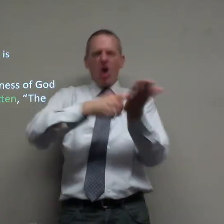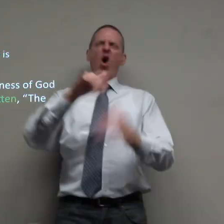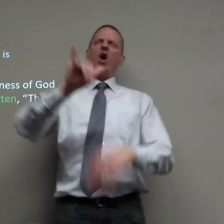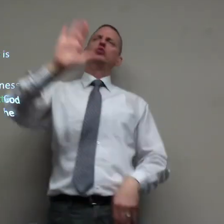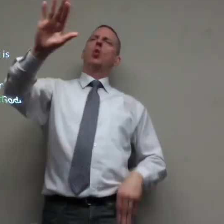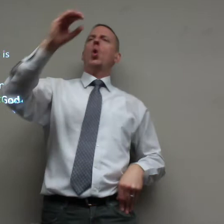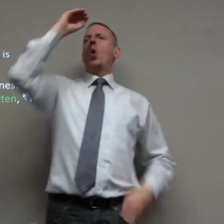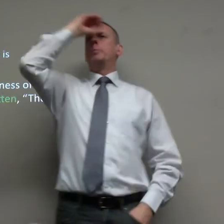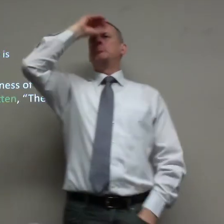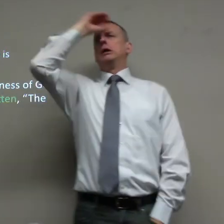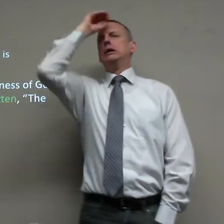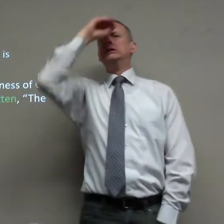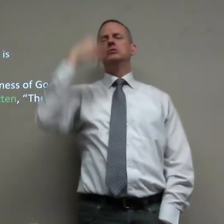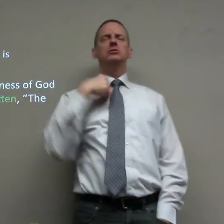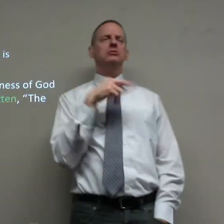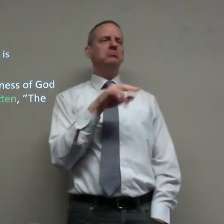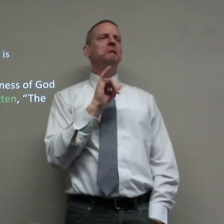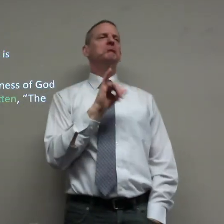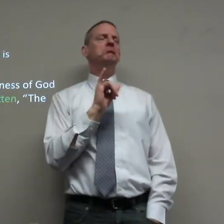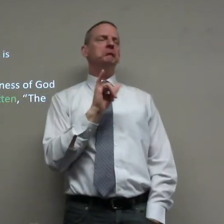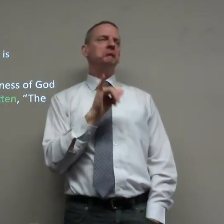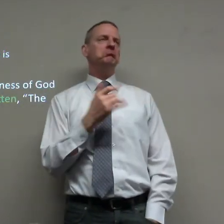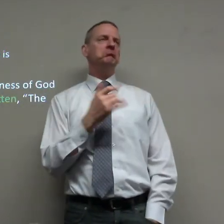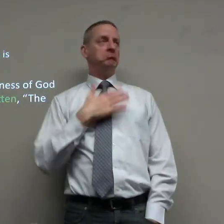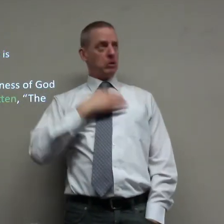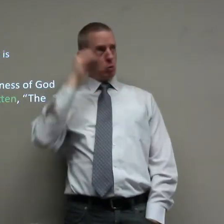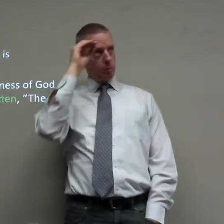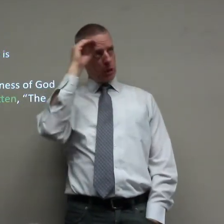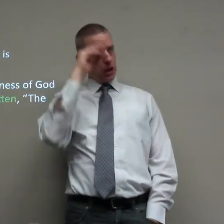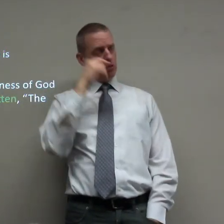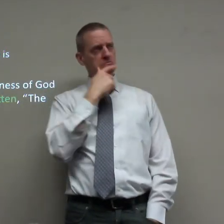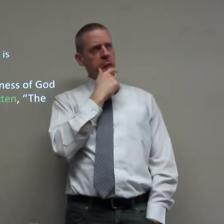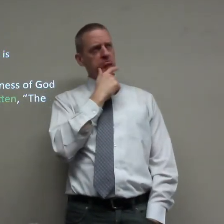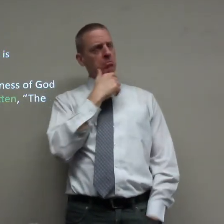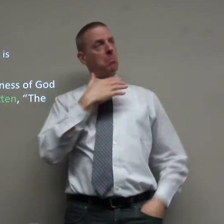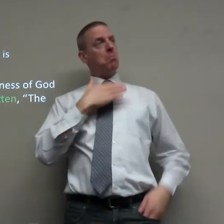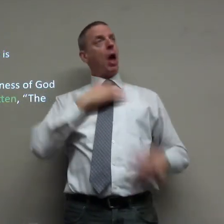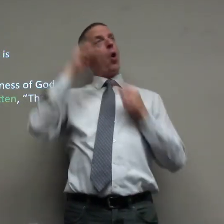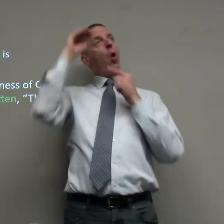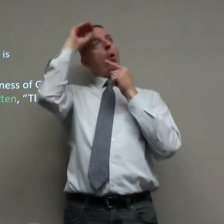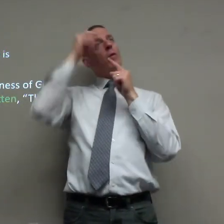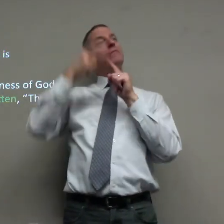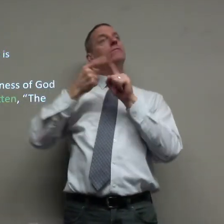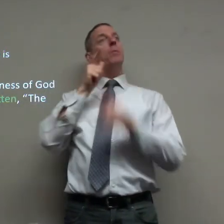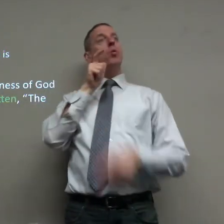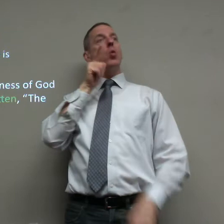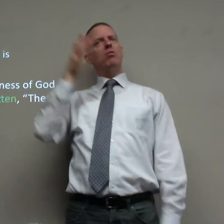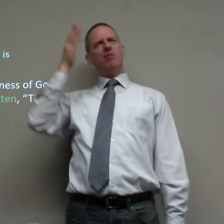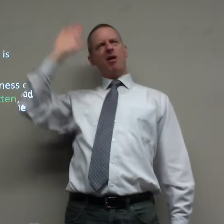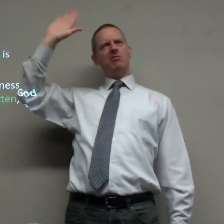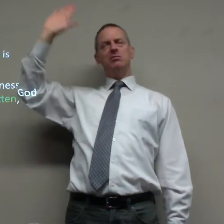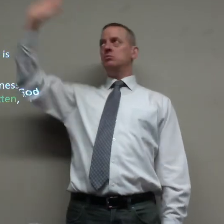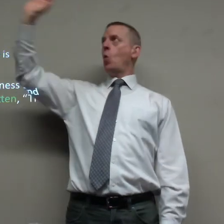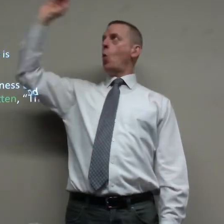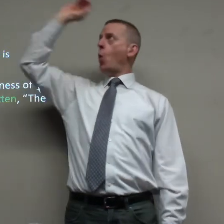sometimes there's a discussion they're like oh that's your opinion I'll say oh ok it's my opinion where's my opinion from